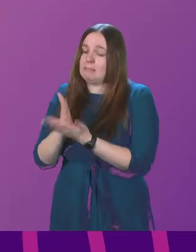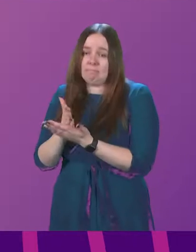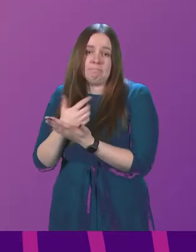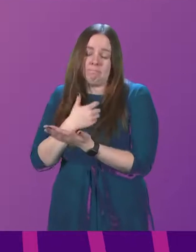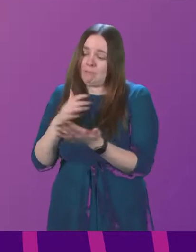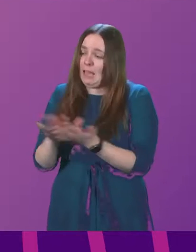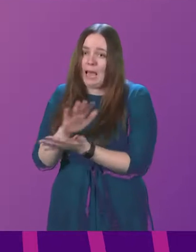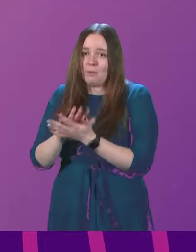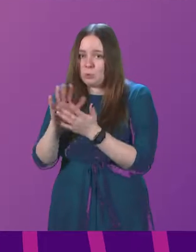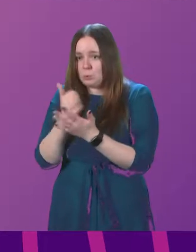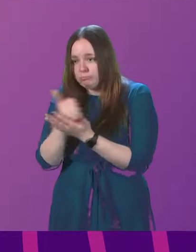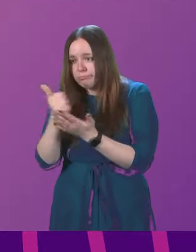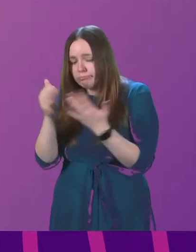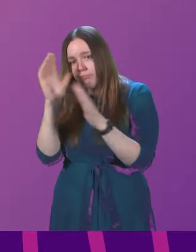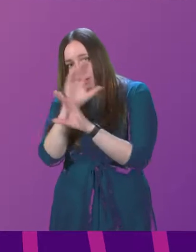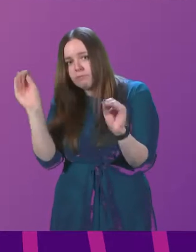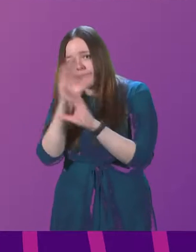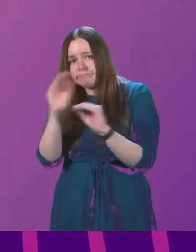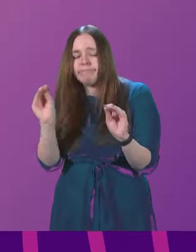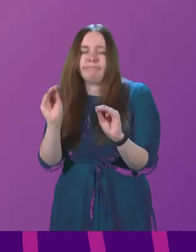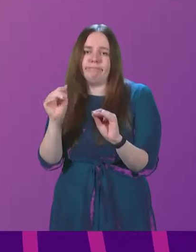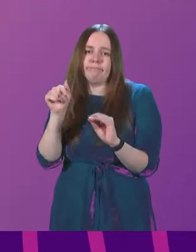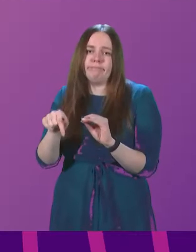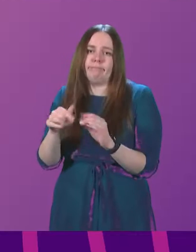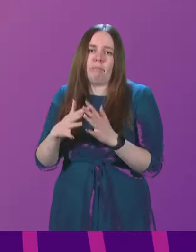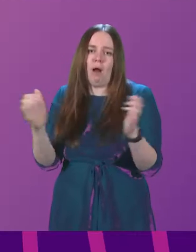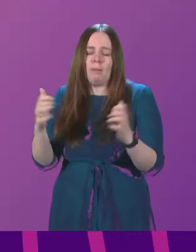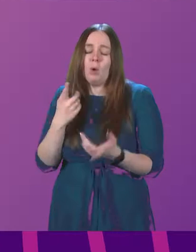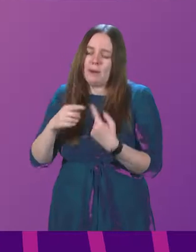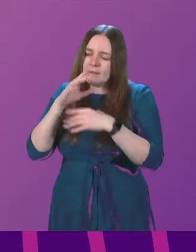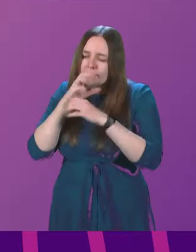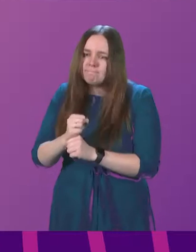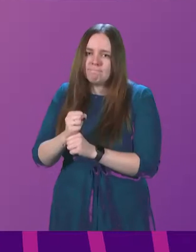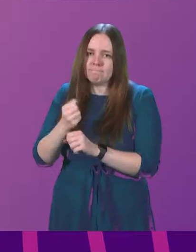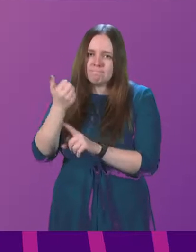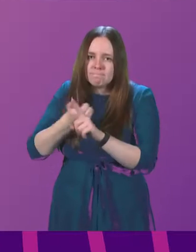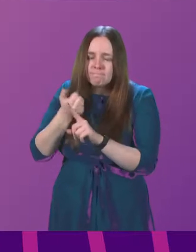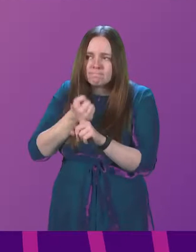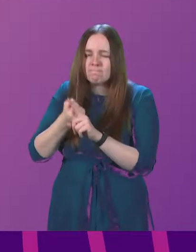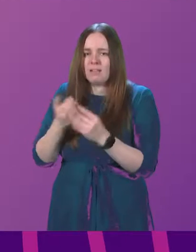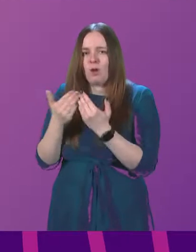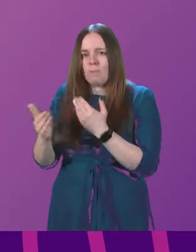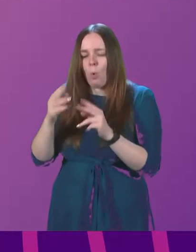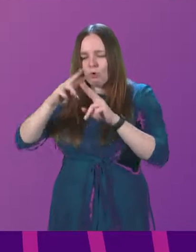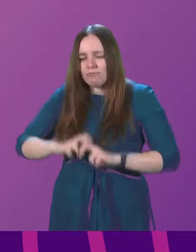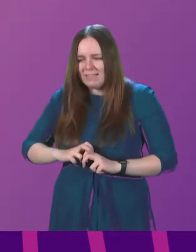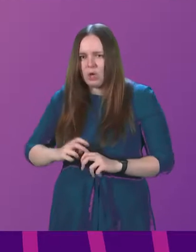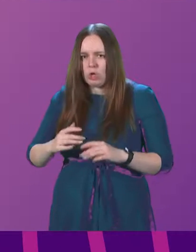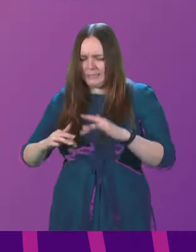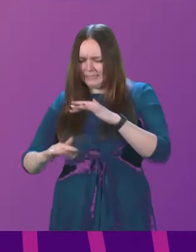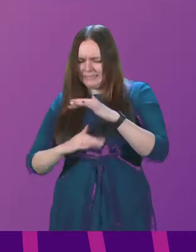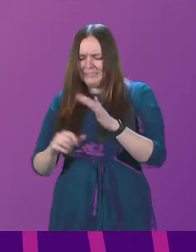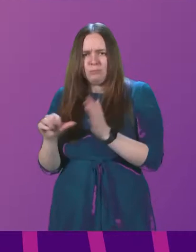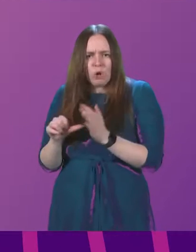than happy to keep updating this Parliament. We are committed to commissioning further endometriosis research into the underlying causes,